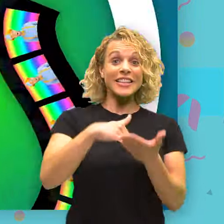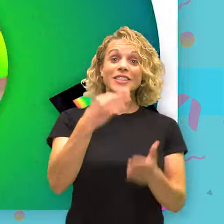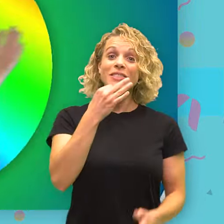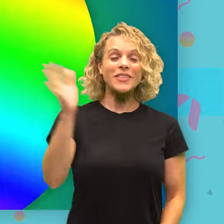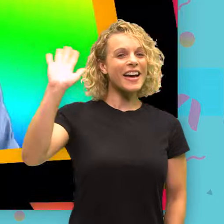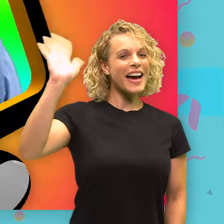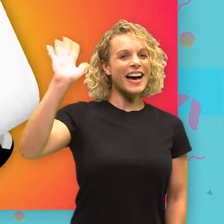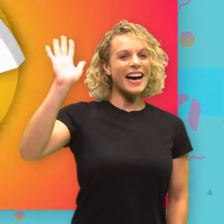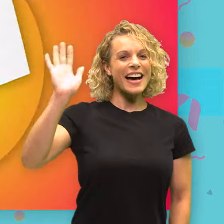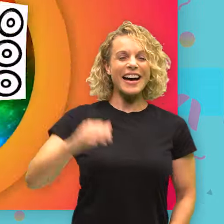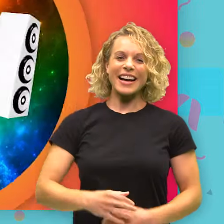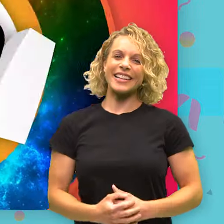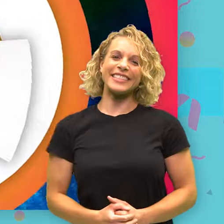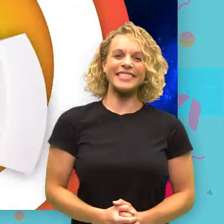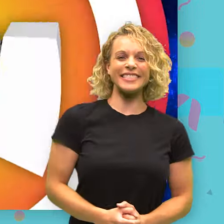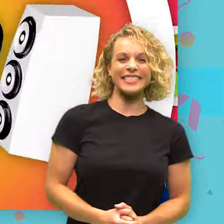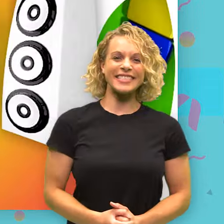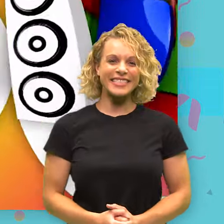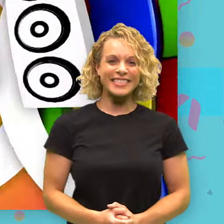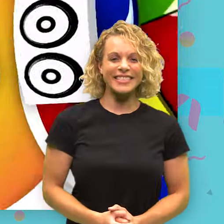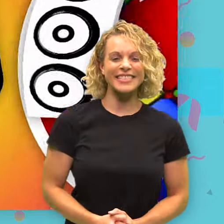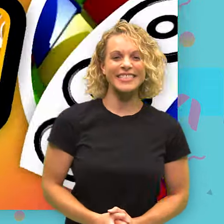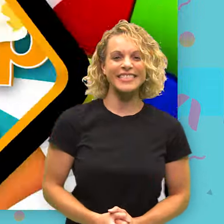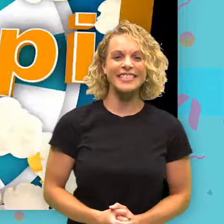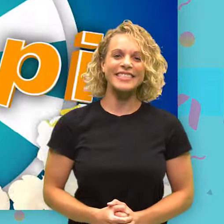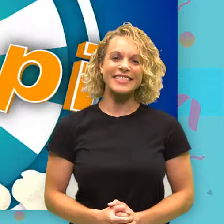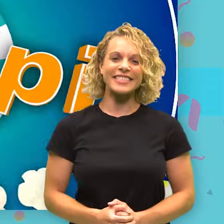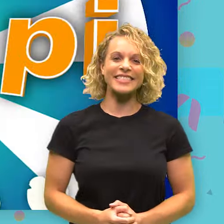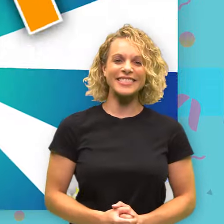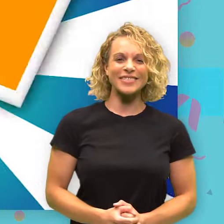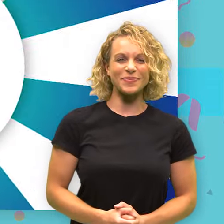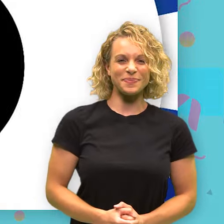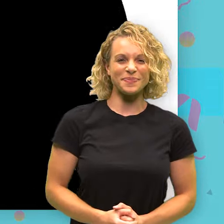Blippi! So much to learn about. It'll make you want to shout. Blippi!